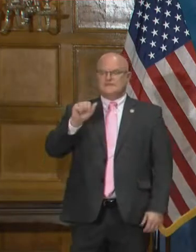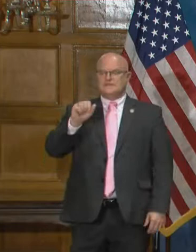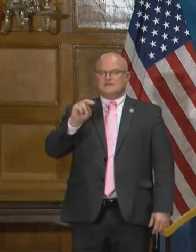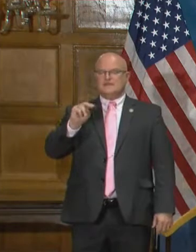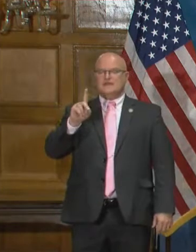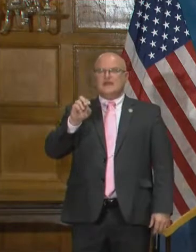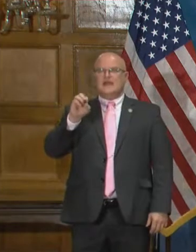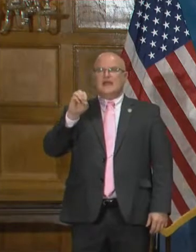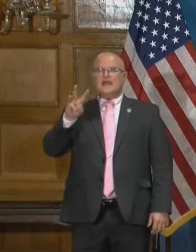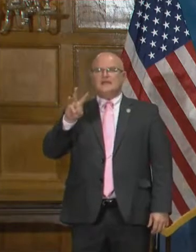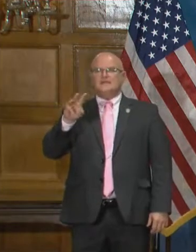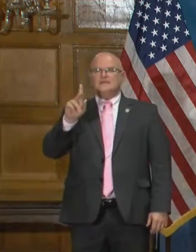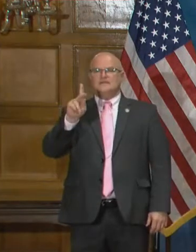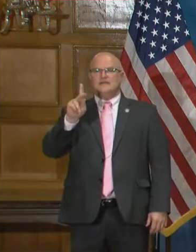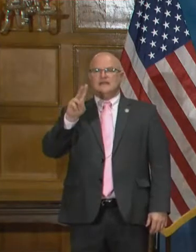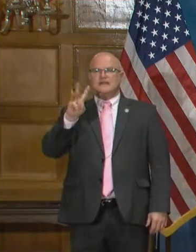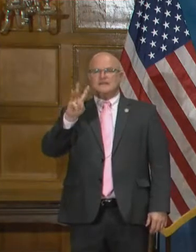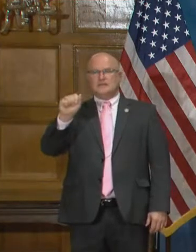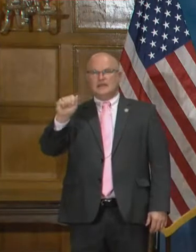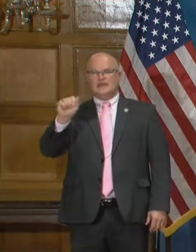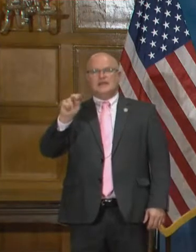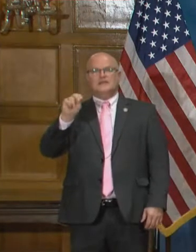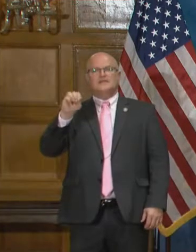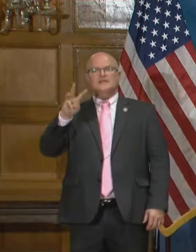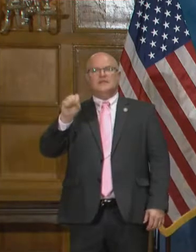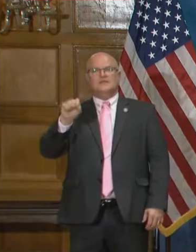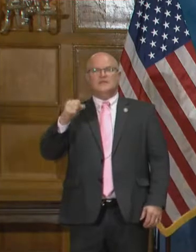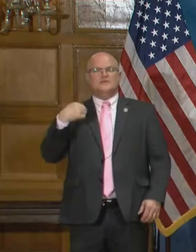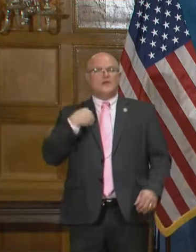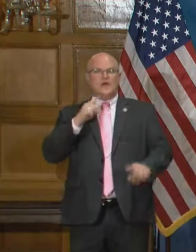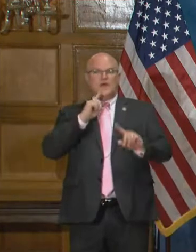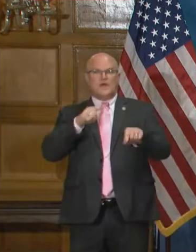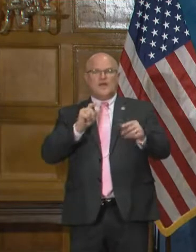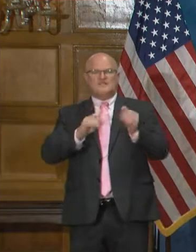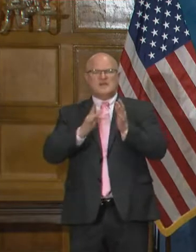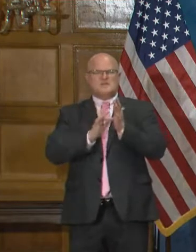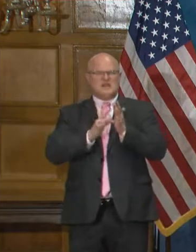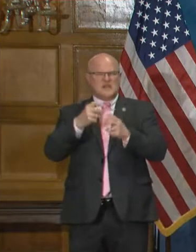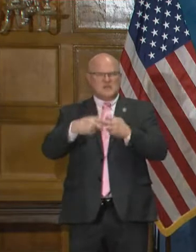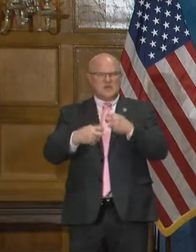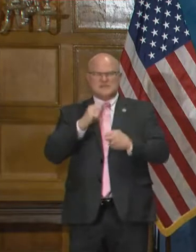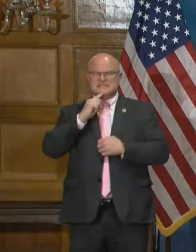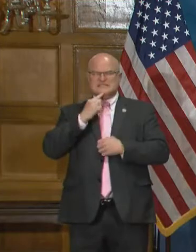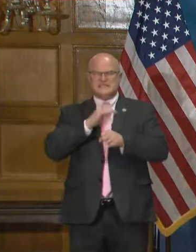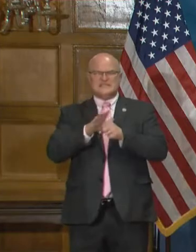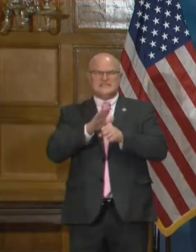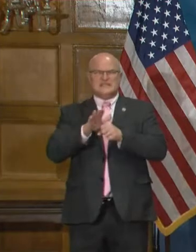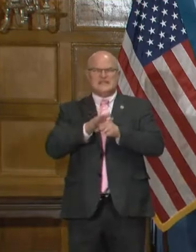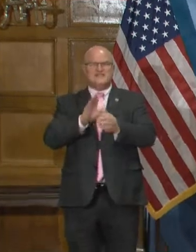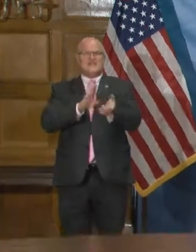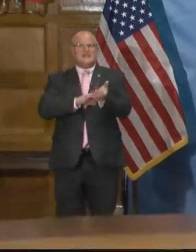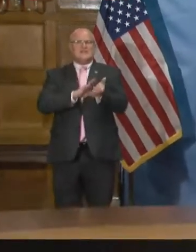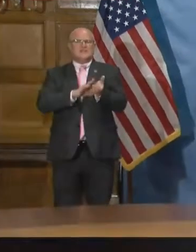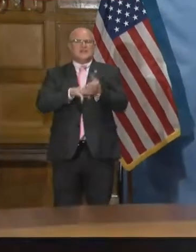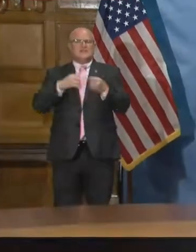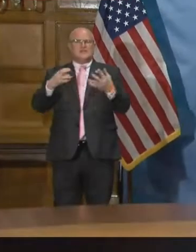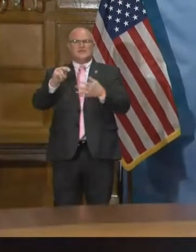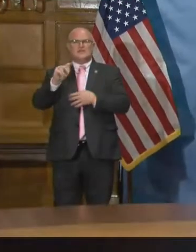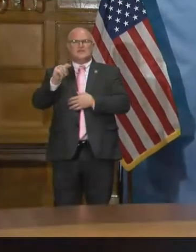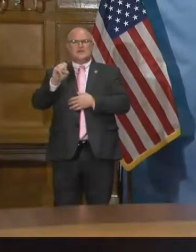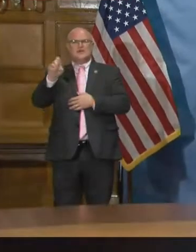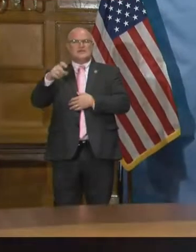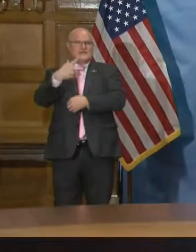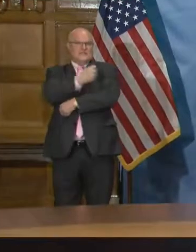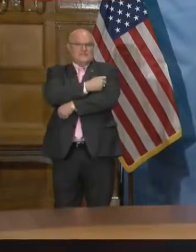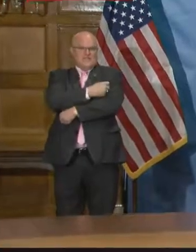Eberson here from KNWA news. Uh, we've gotten reports from people who have medical conditions serious enough to where their doctors are giving them notes saying you need